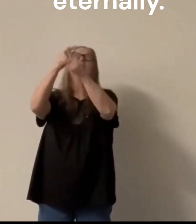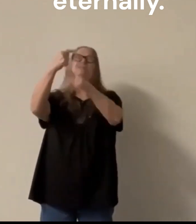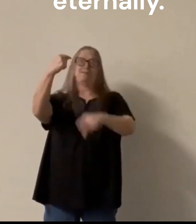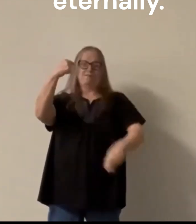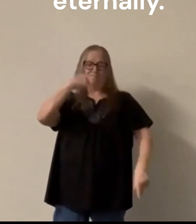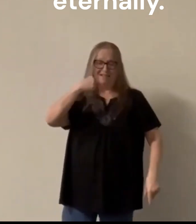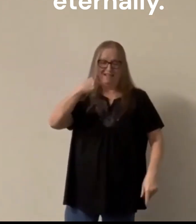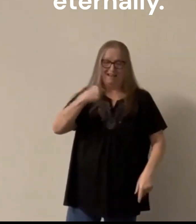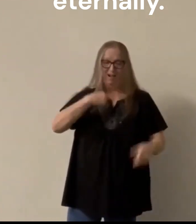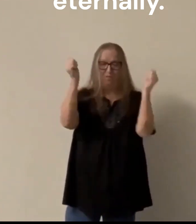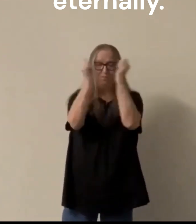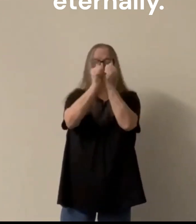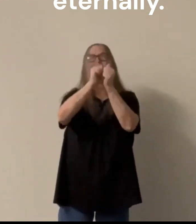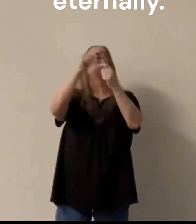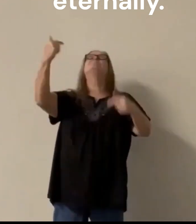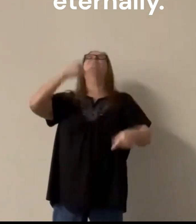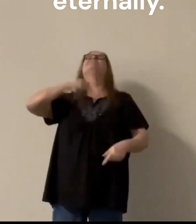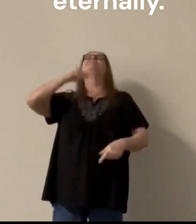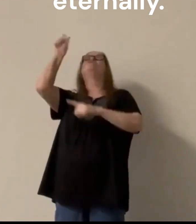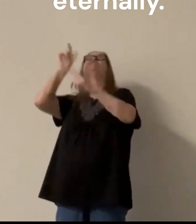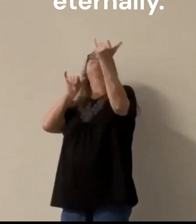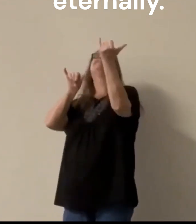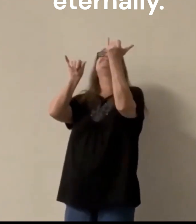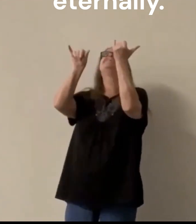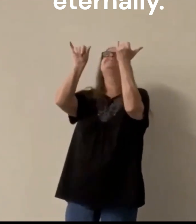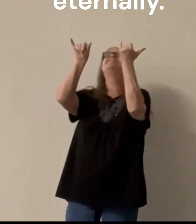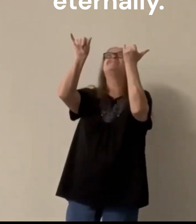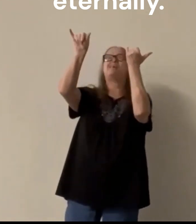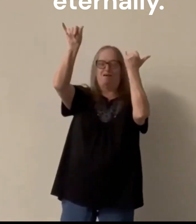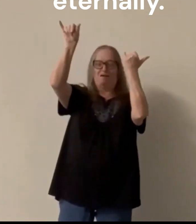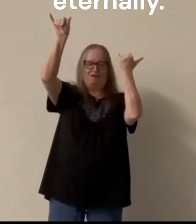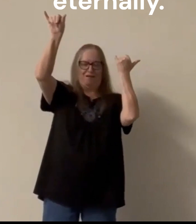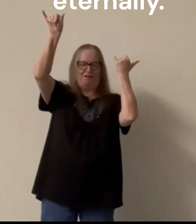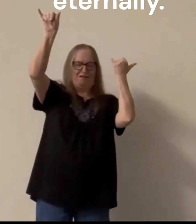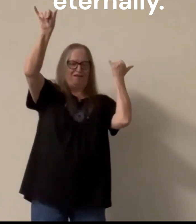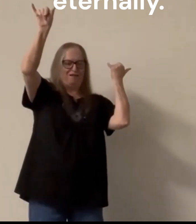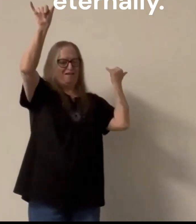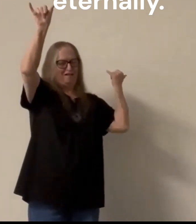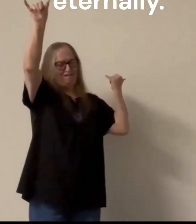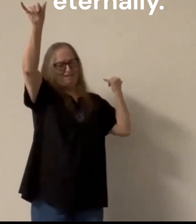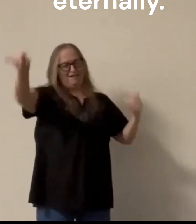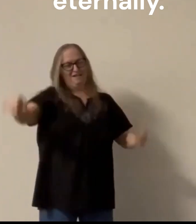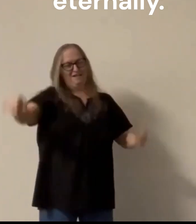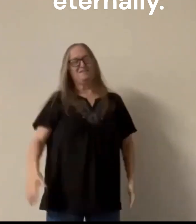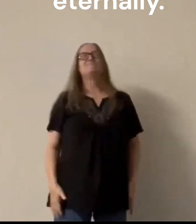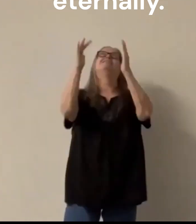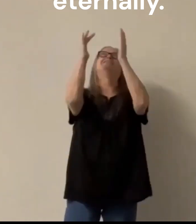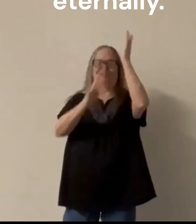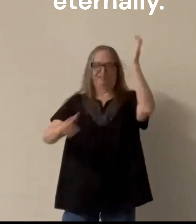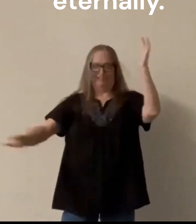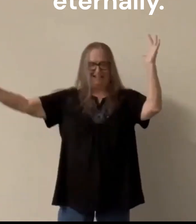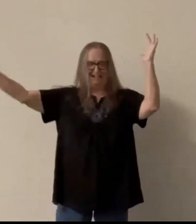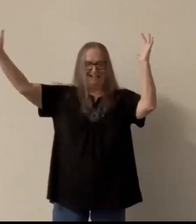That's good. You really get yourself into this mess looking for my dog. I know how fun of her you are.